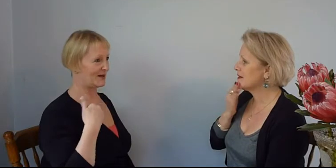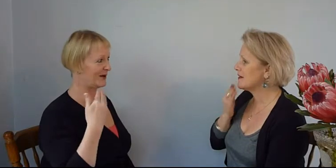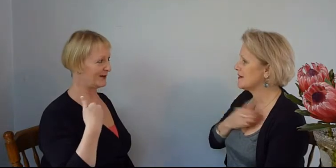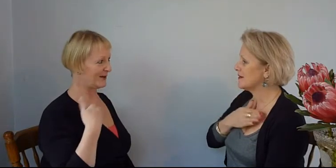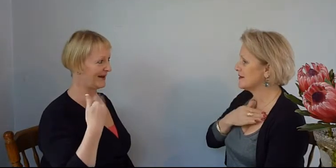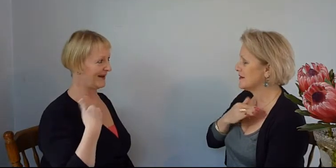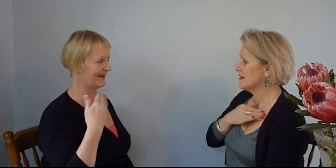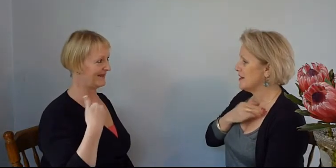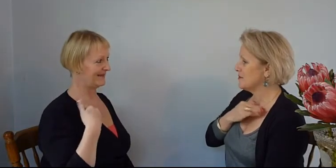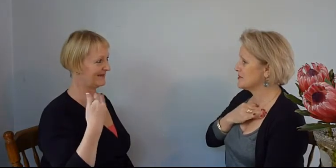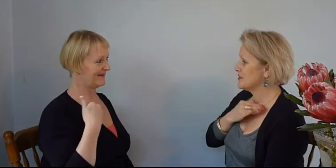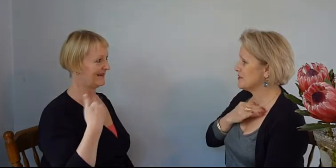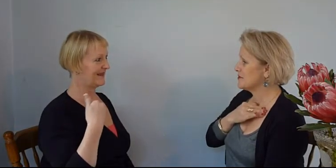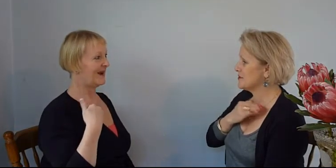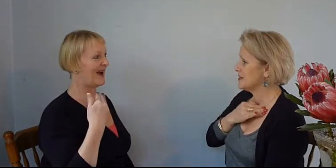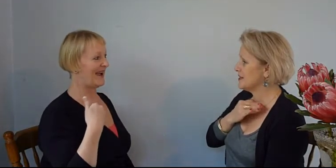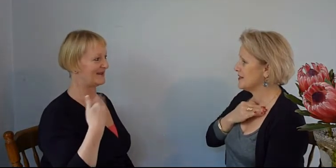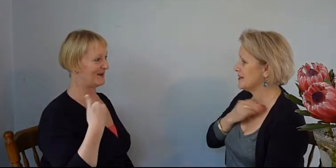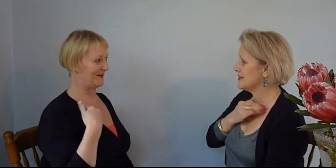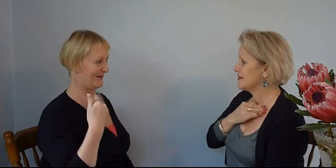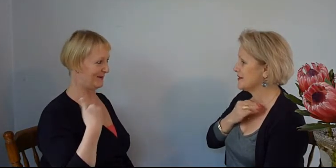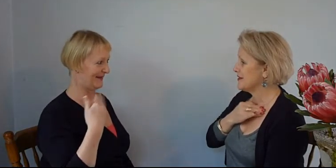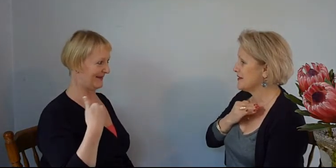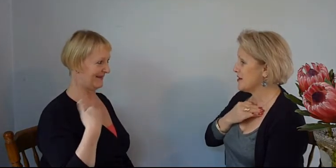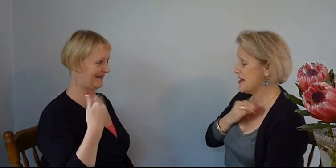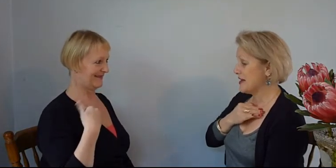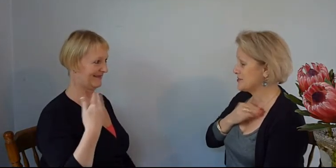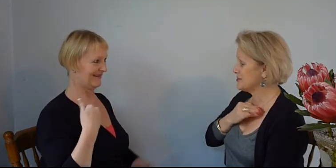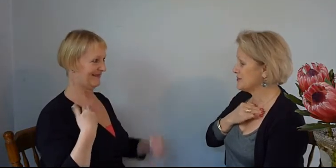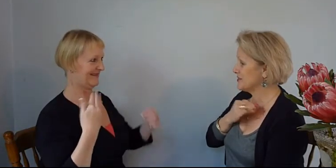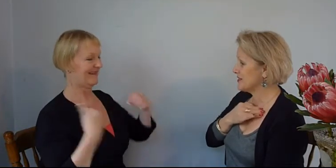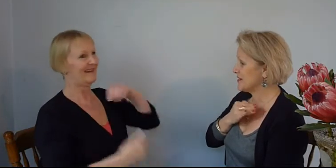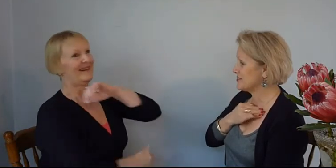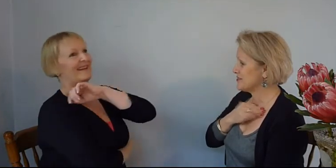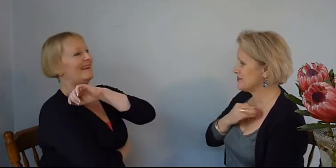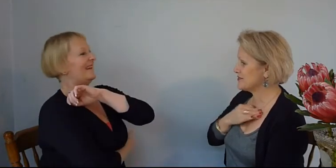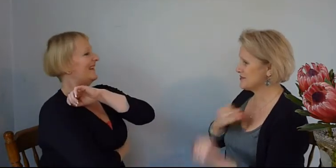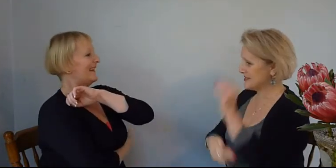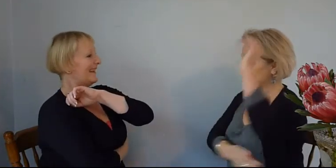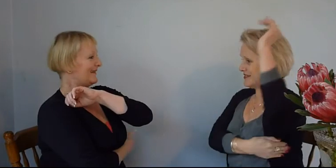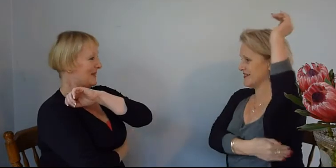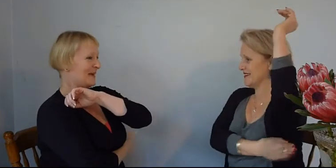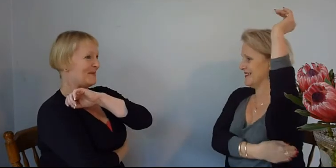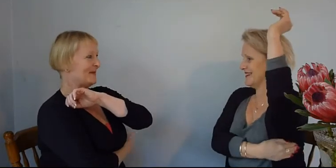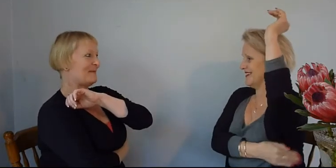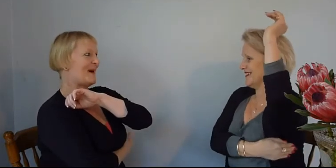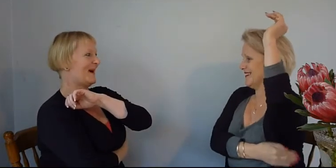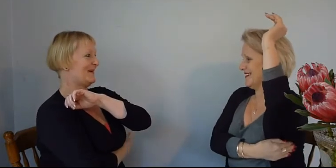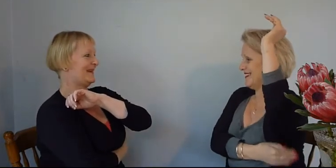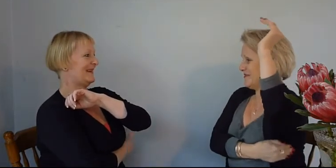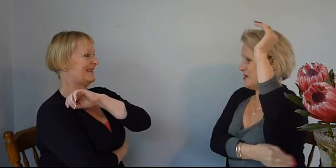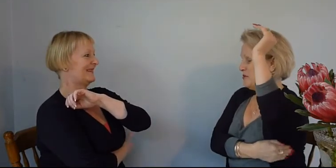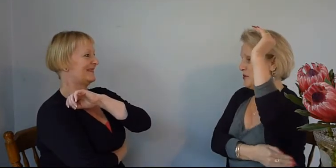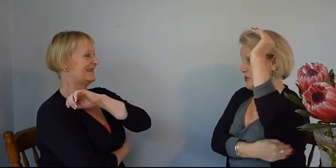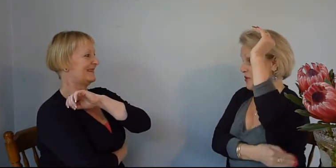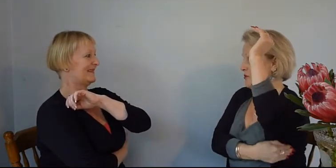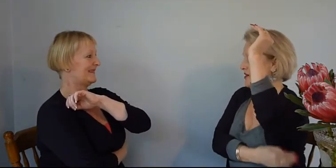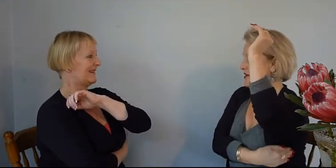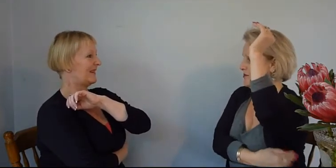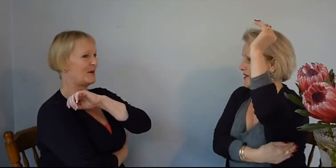only 13. I was only 13. I had to go through with it. I had to do it. I had to go through with it. People were behind me. People were behind me. There